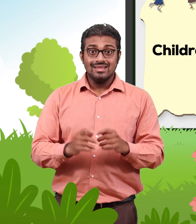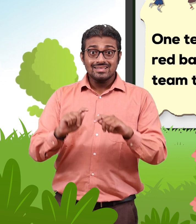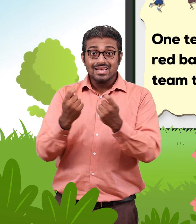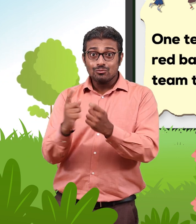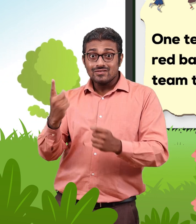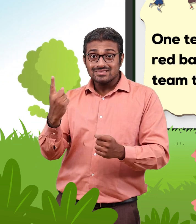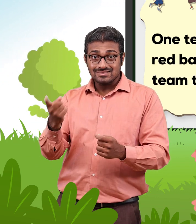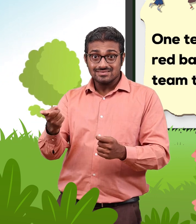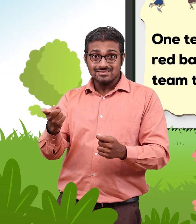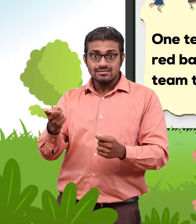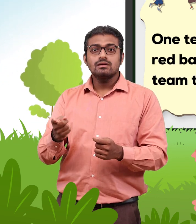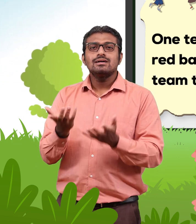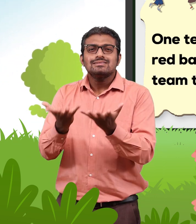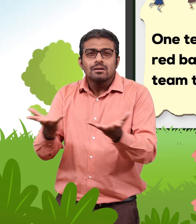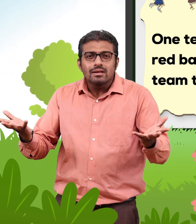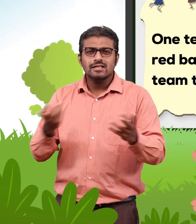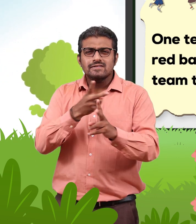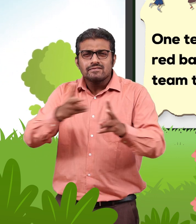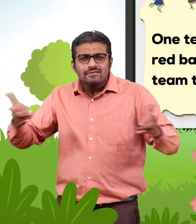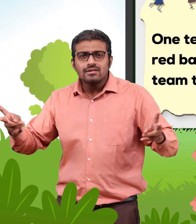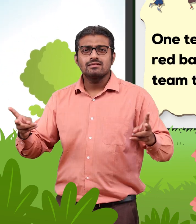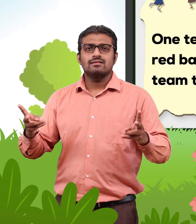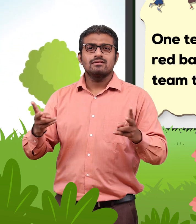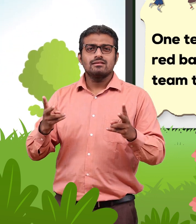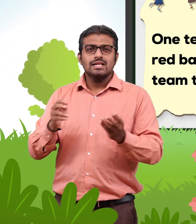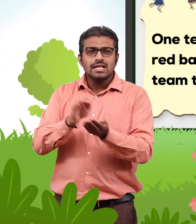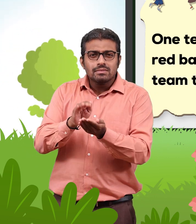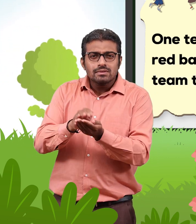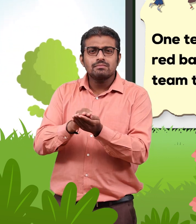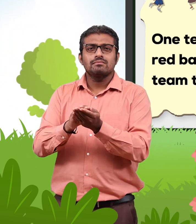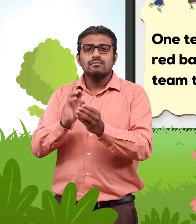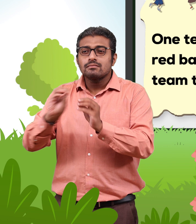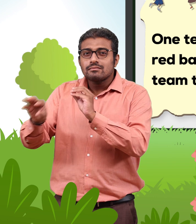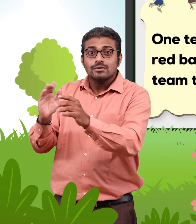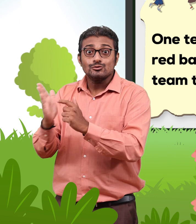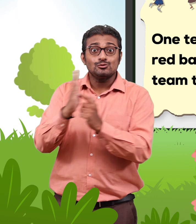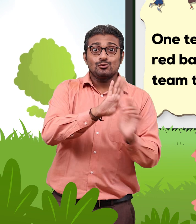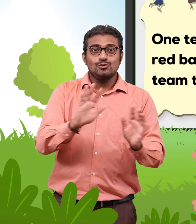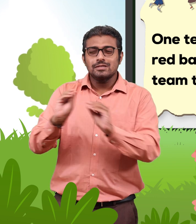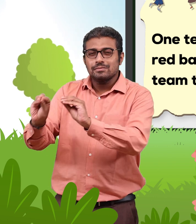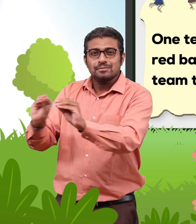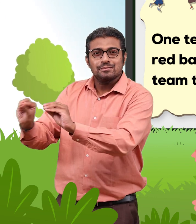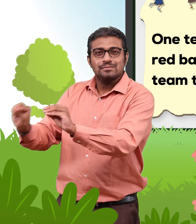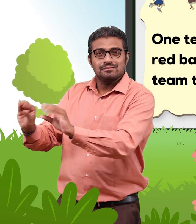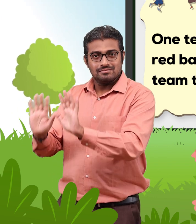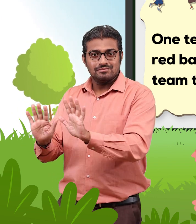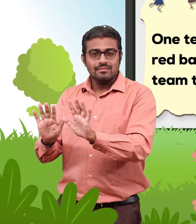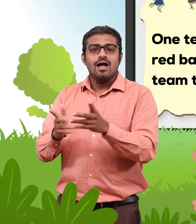One team will hide a few things like white chalk, red ball and other items and